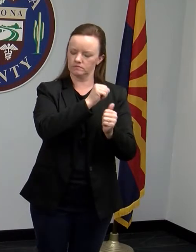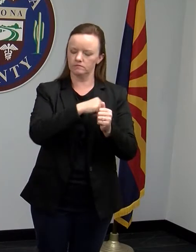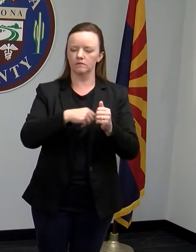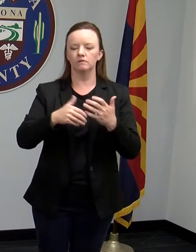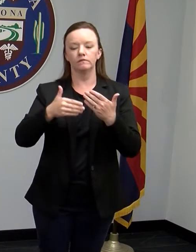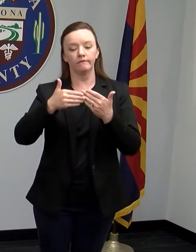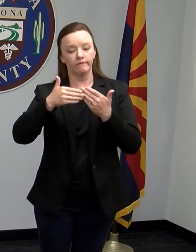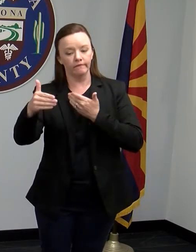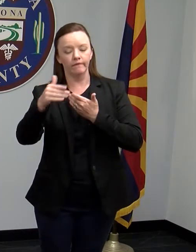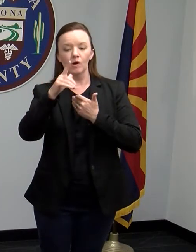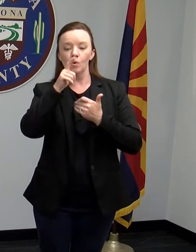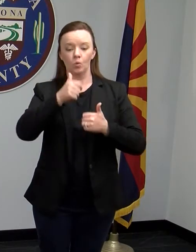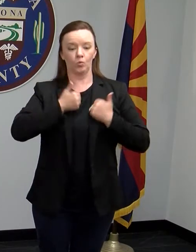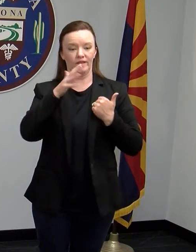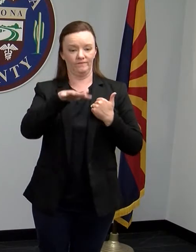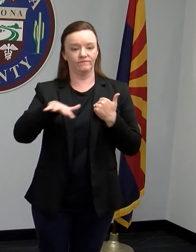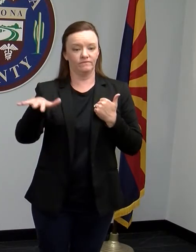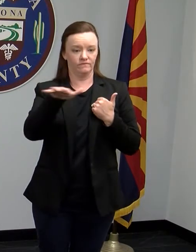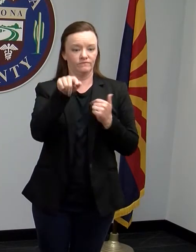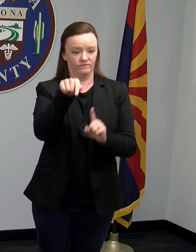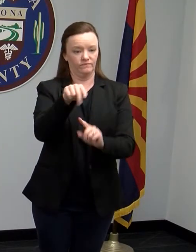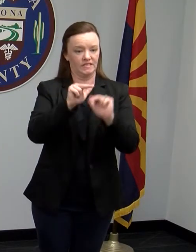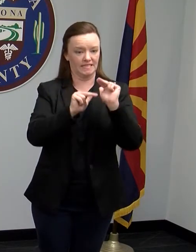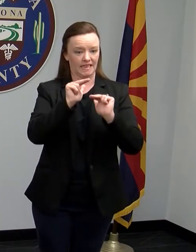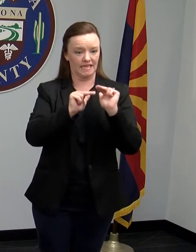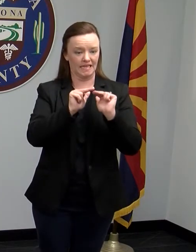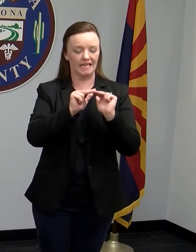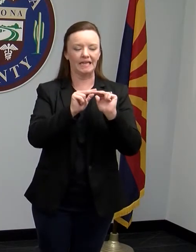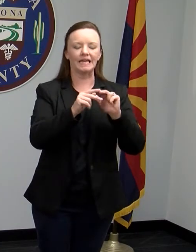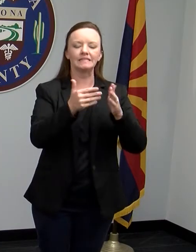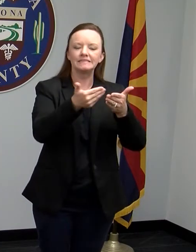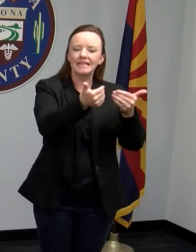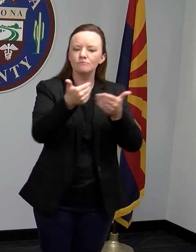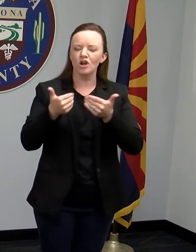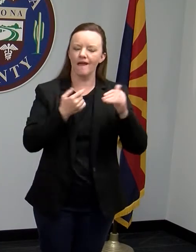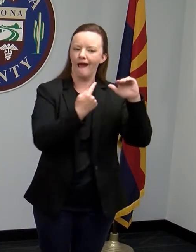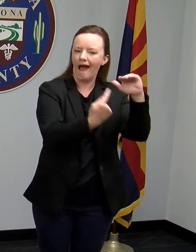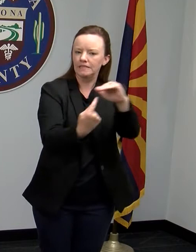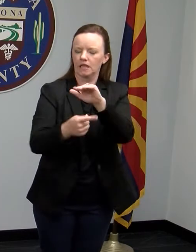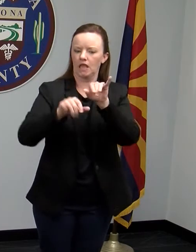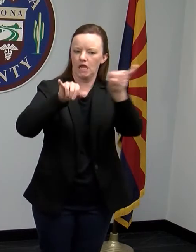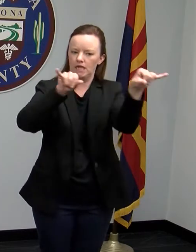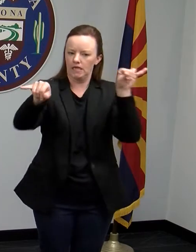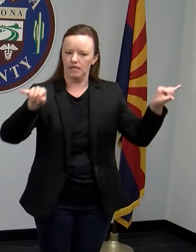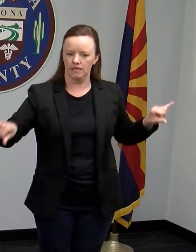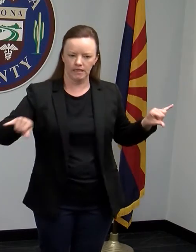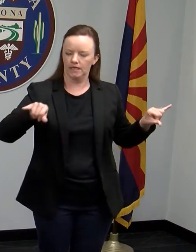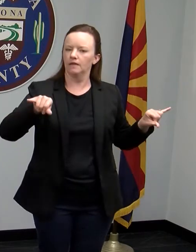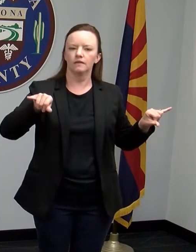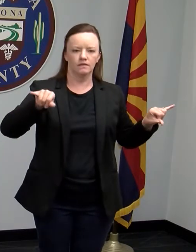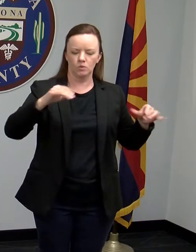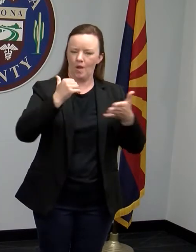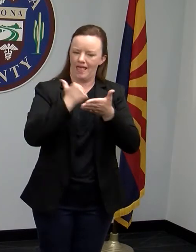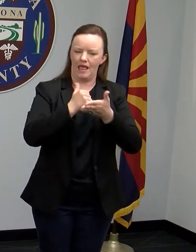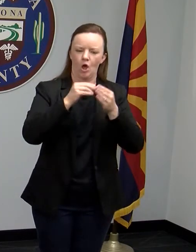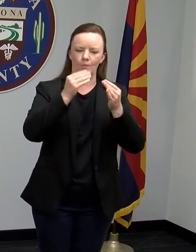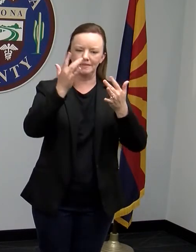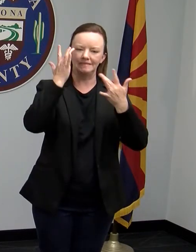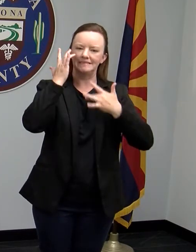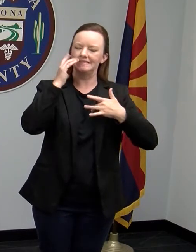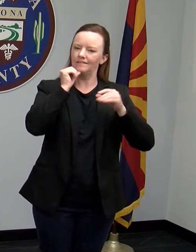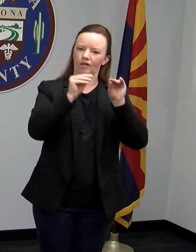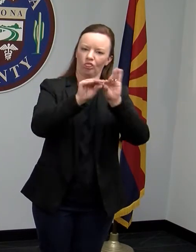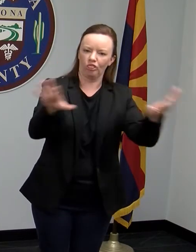in that nursing facility is isolated so that the disease doesn't spread. So, while we are seeing